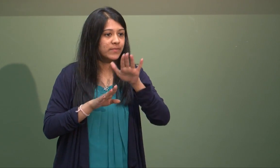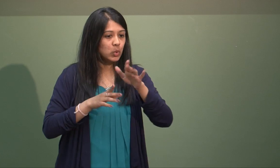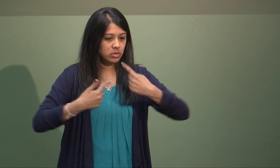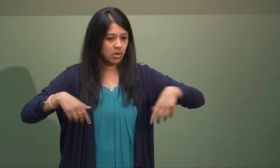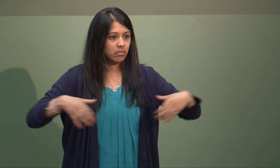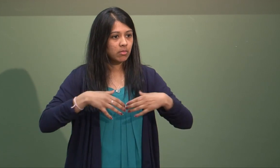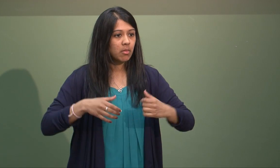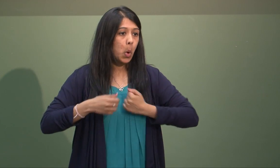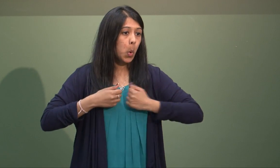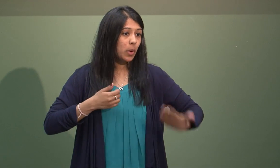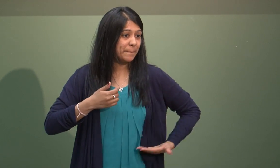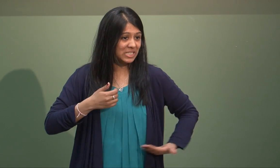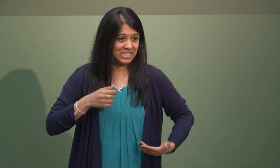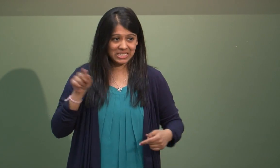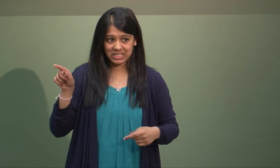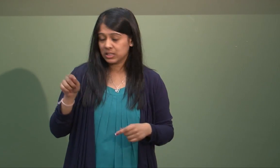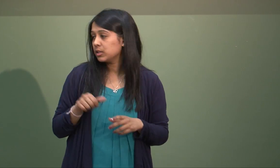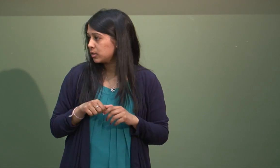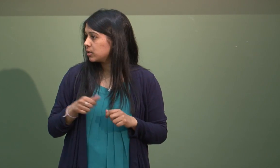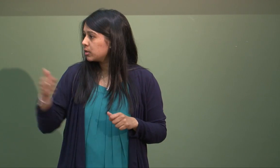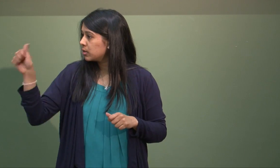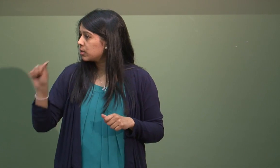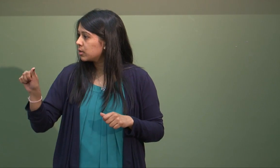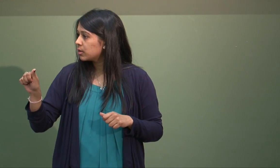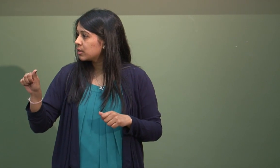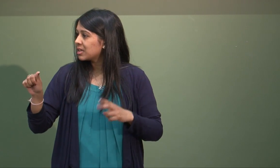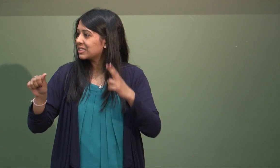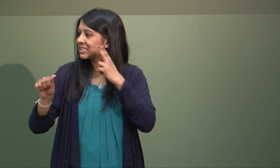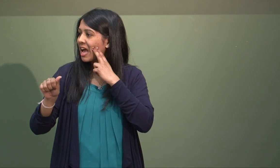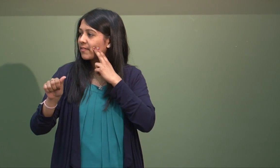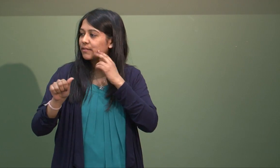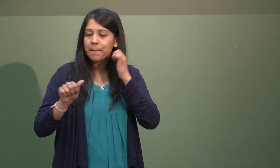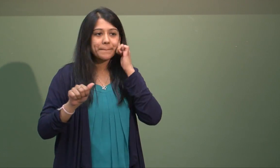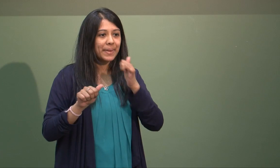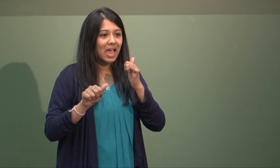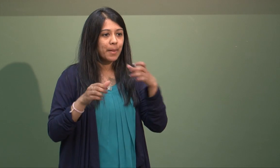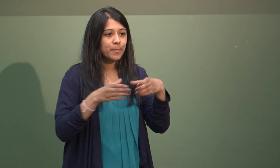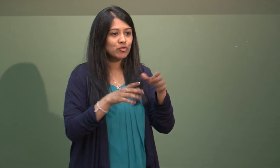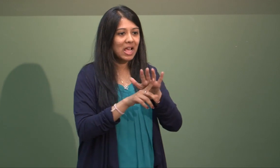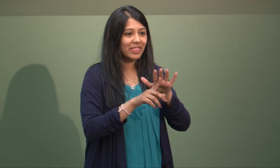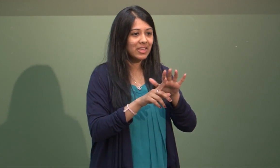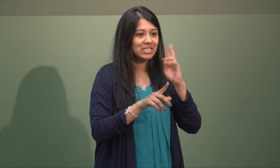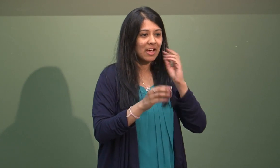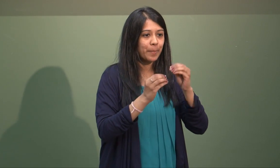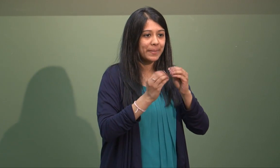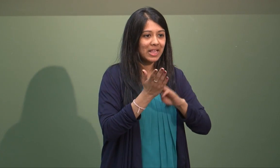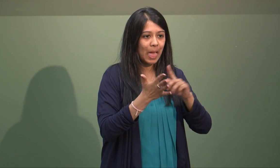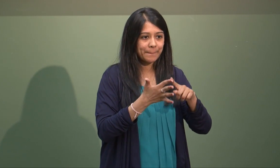So in the future, it means, you know, I'm able to, I've got the skills to set up my own business. The